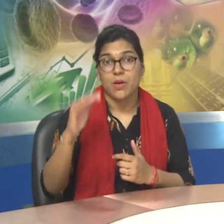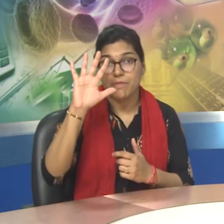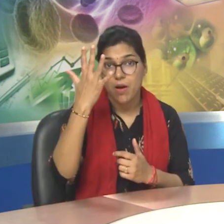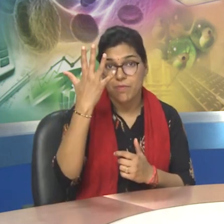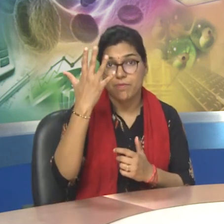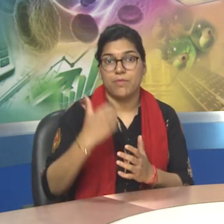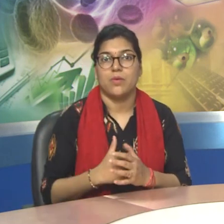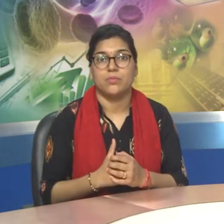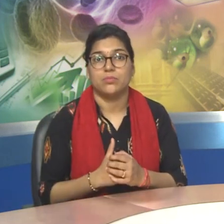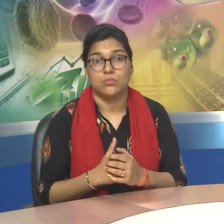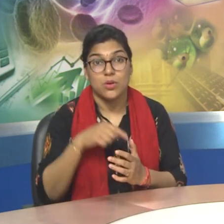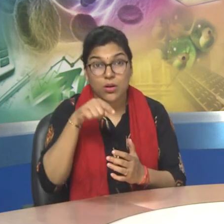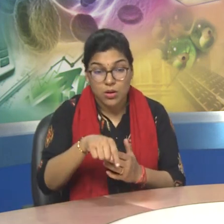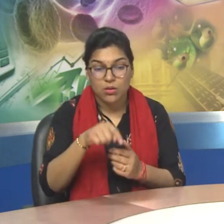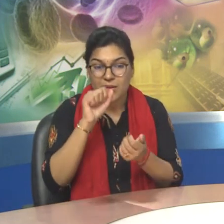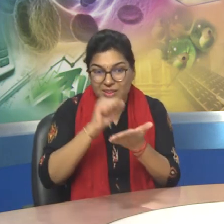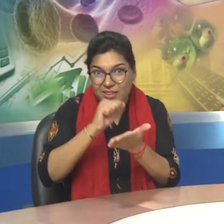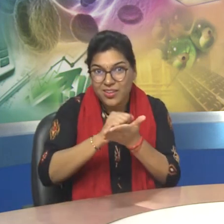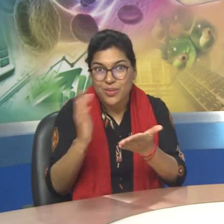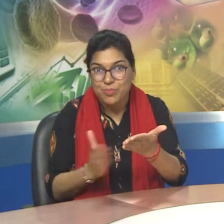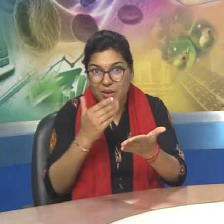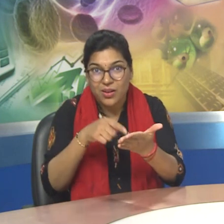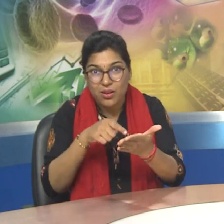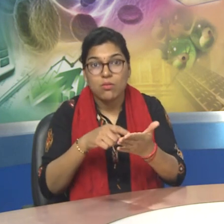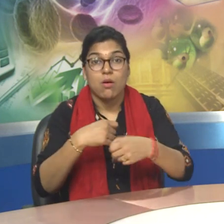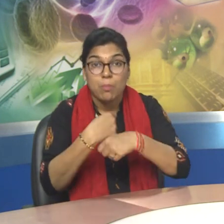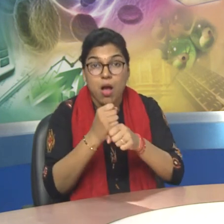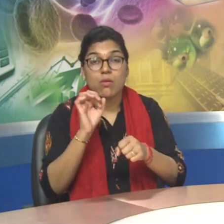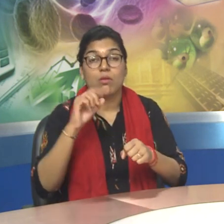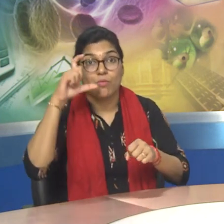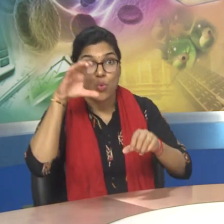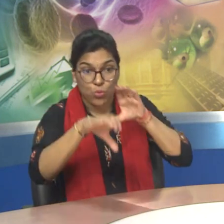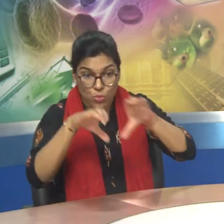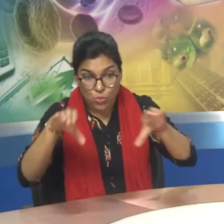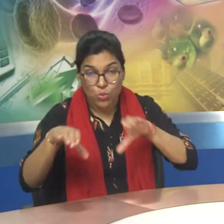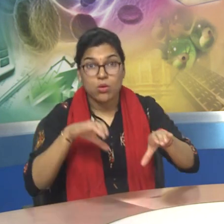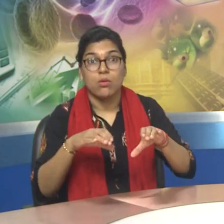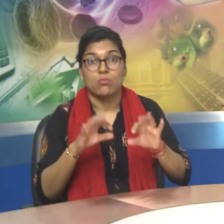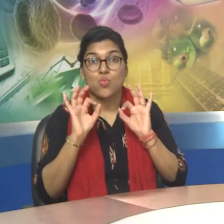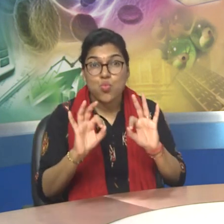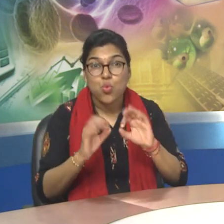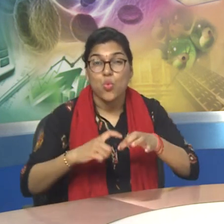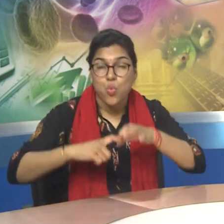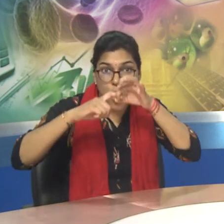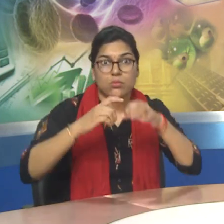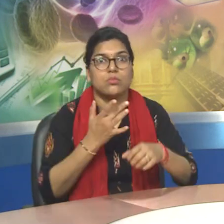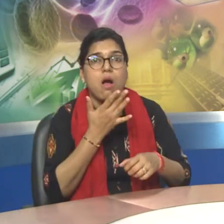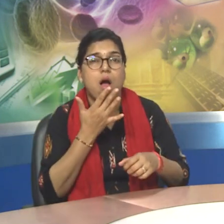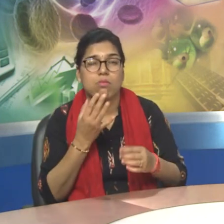The periodical is mostly published on glossy paper and